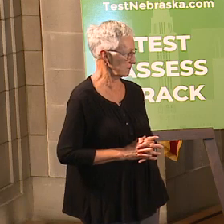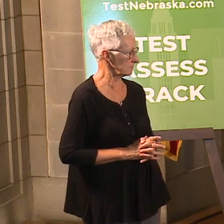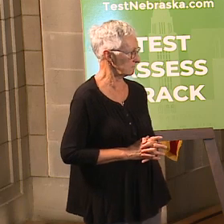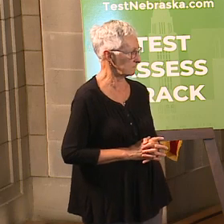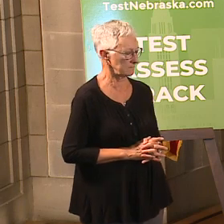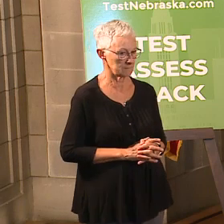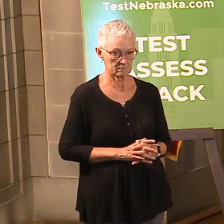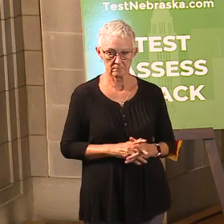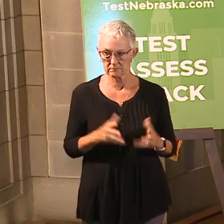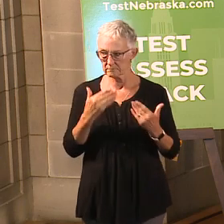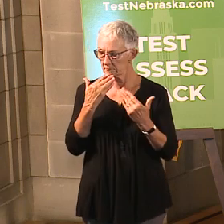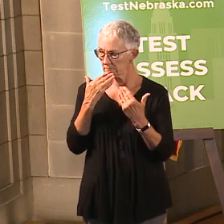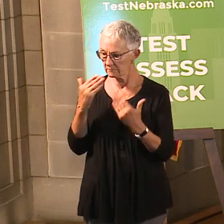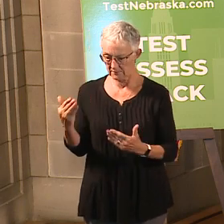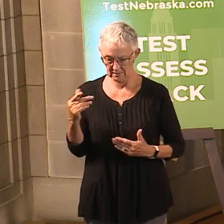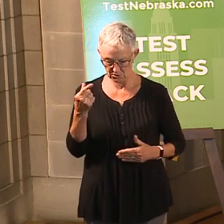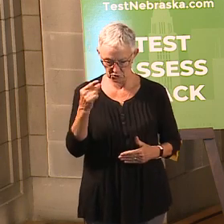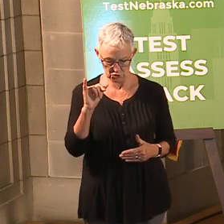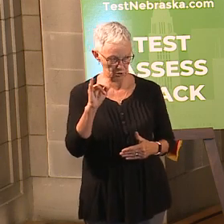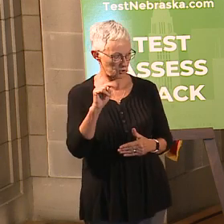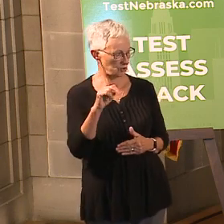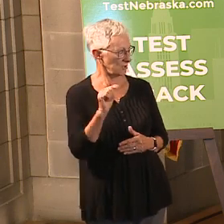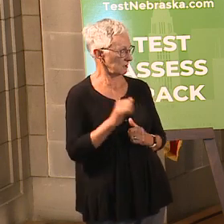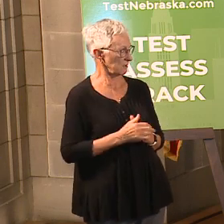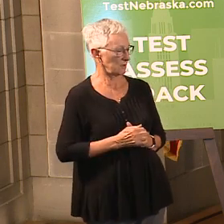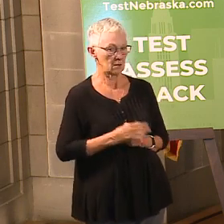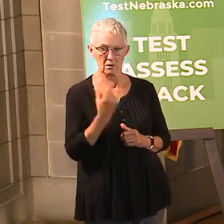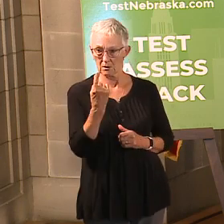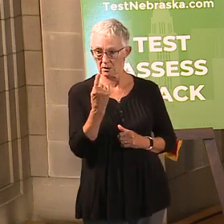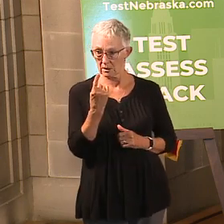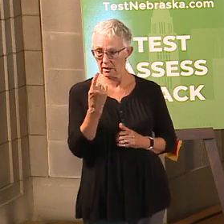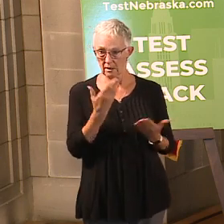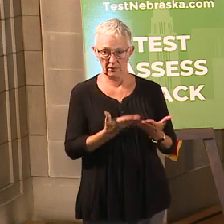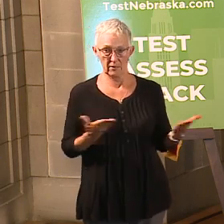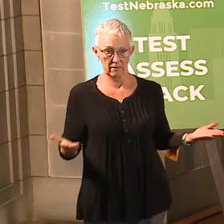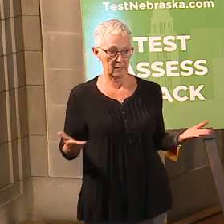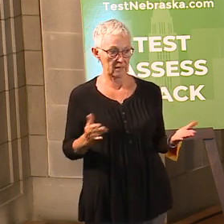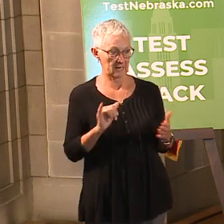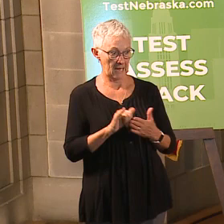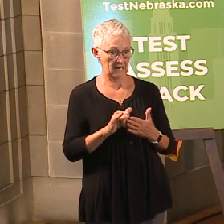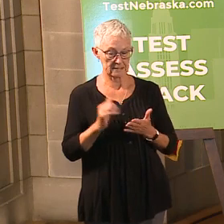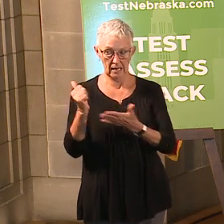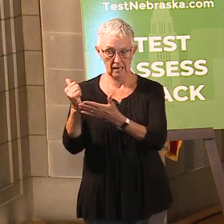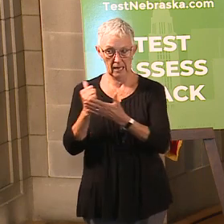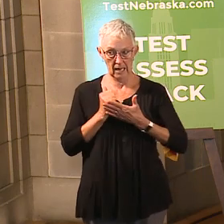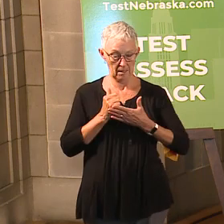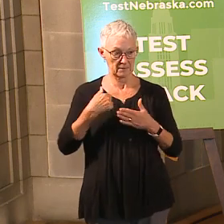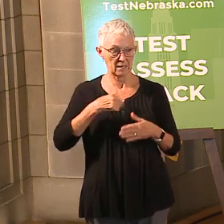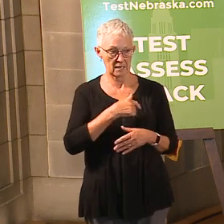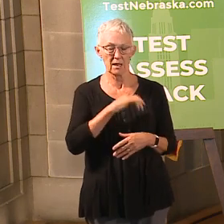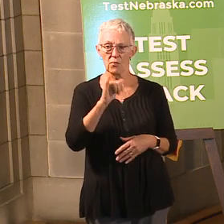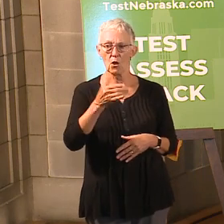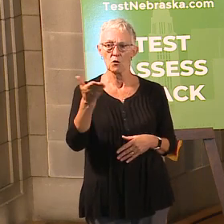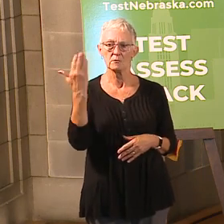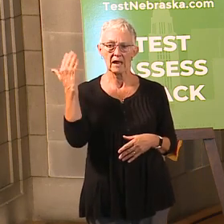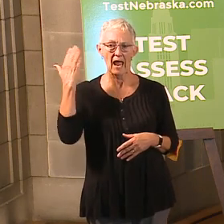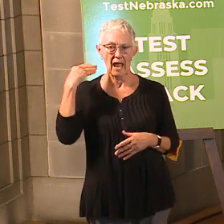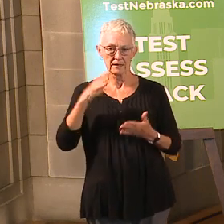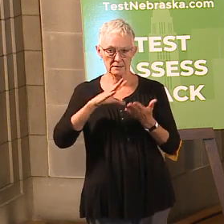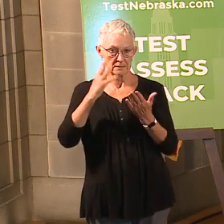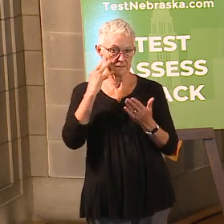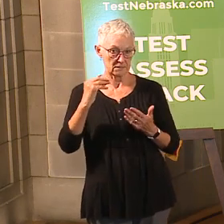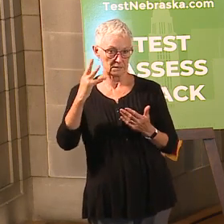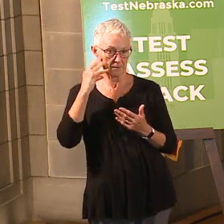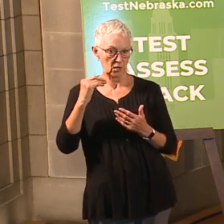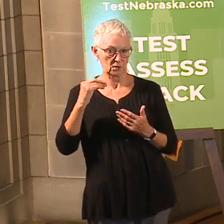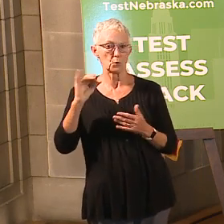Yeah, thanks, Gina. One of the things that also has prepared I think a lot of us is those past experiences and we continue to learn